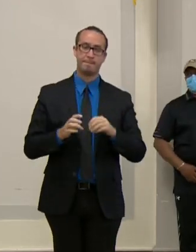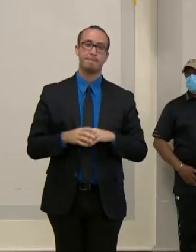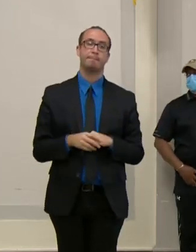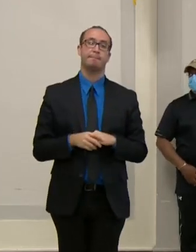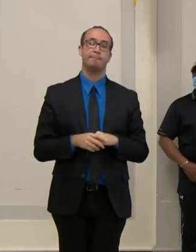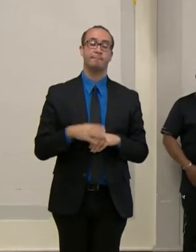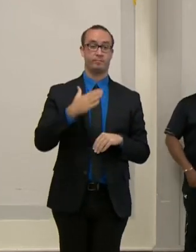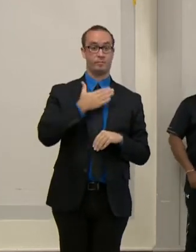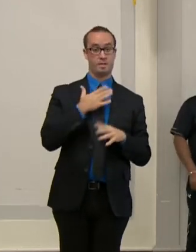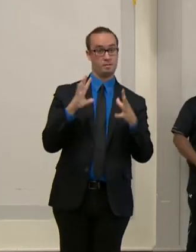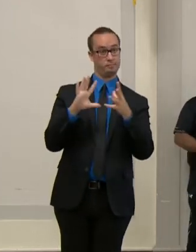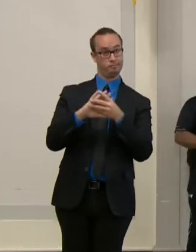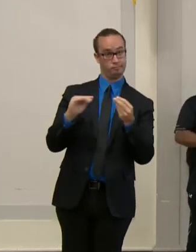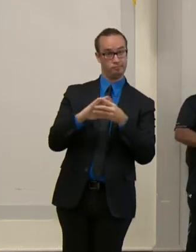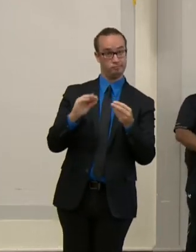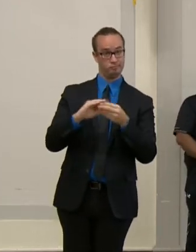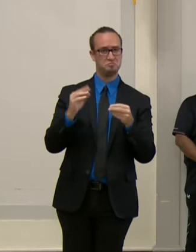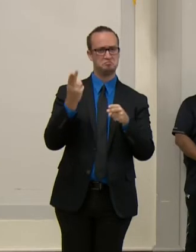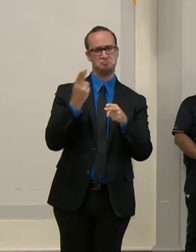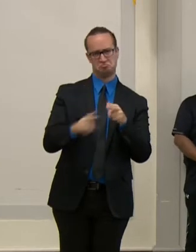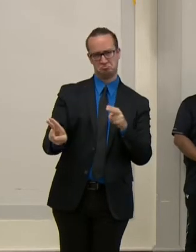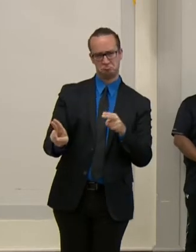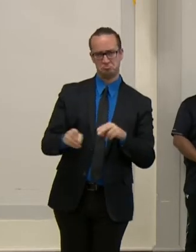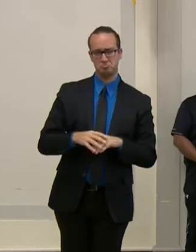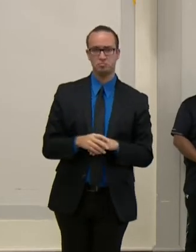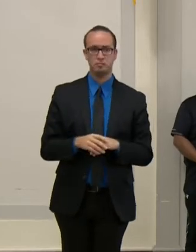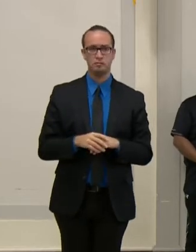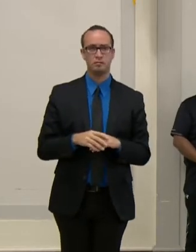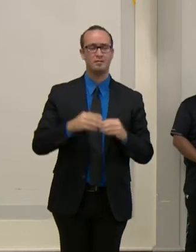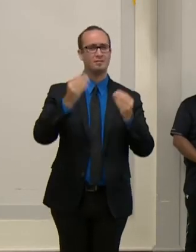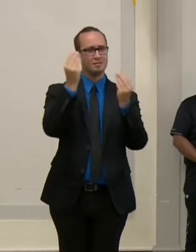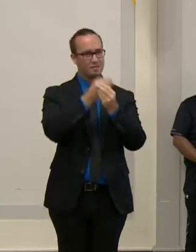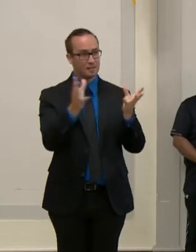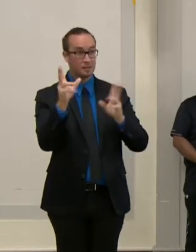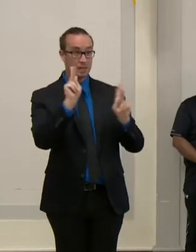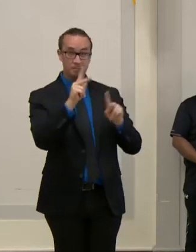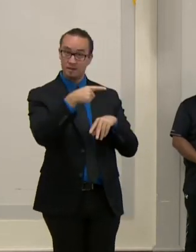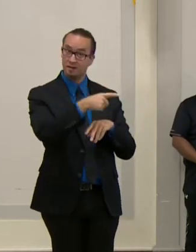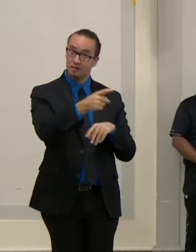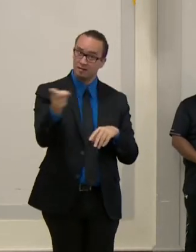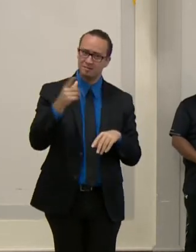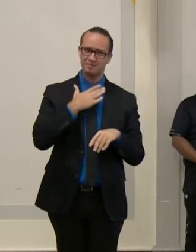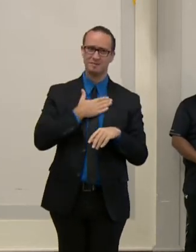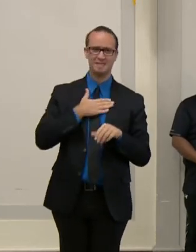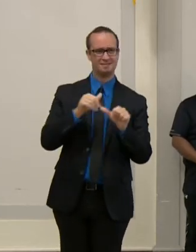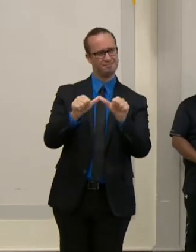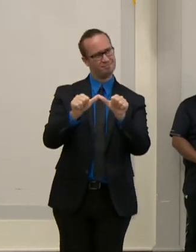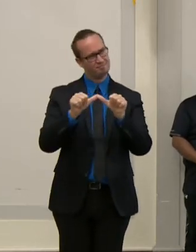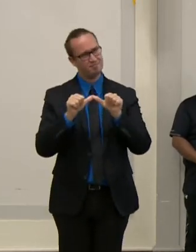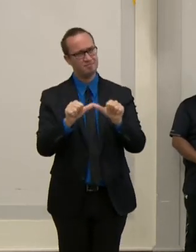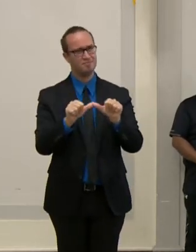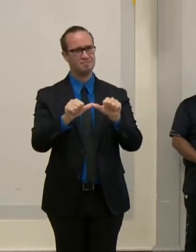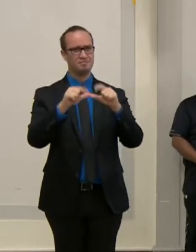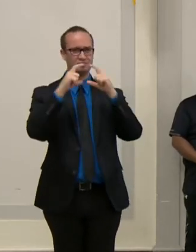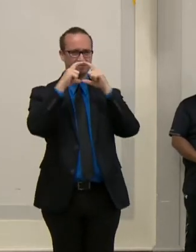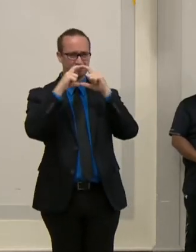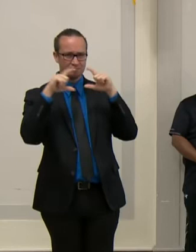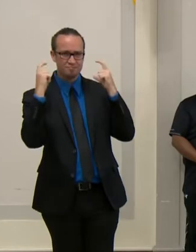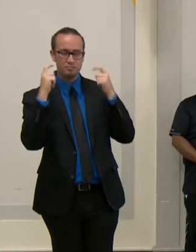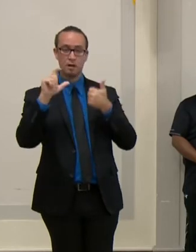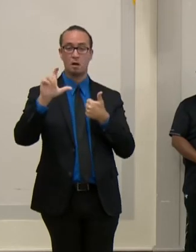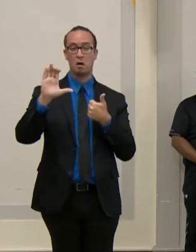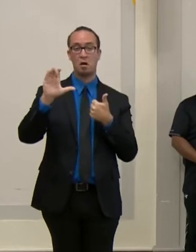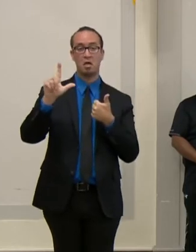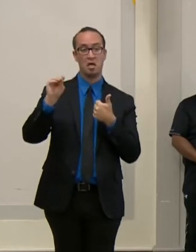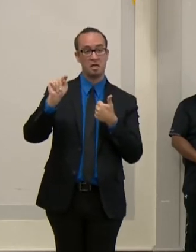I'd like to remind all Baltimore City residents to continue to follow social distancing, face cloth covering over your nose and your mouth, and frequent hand